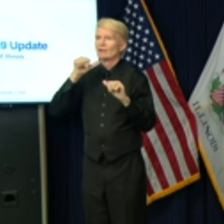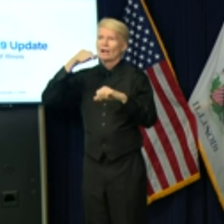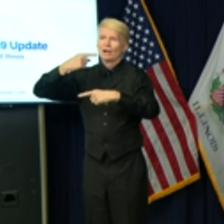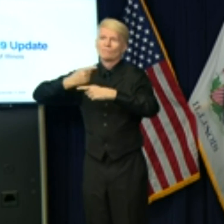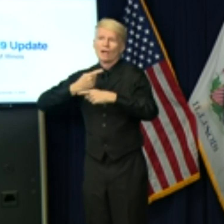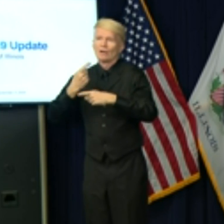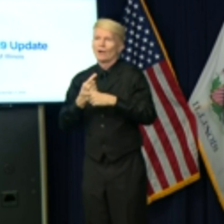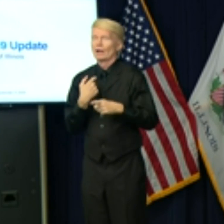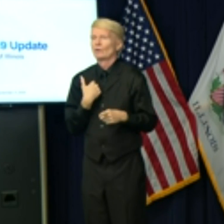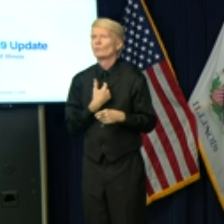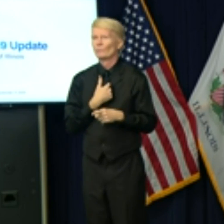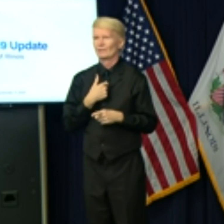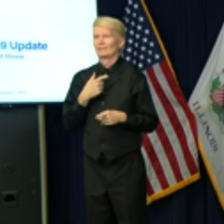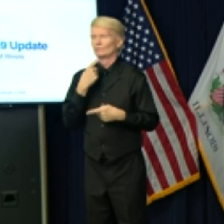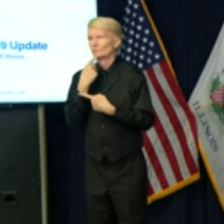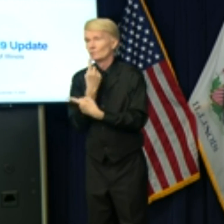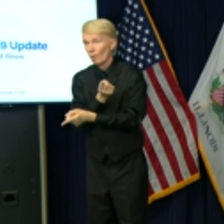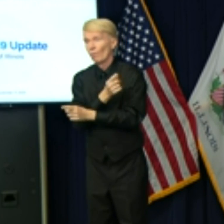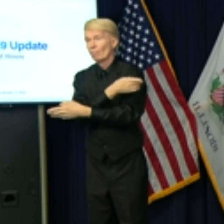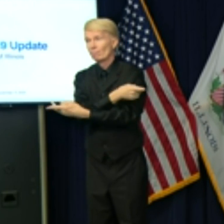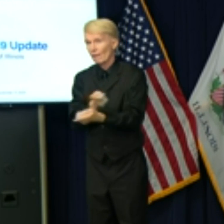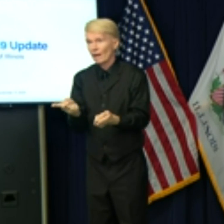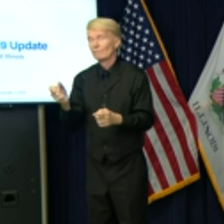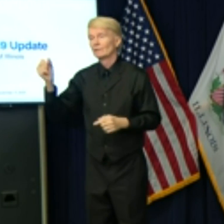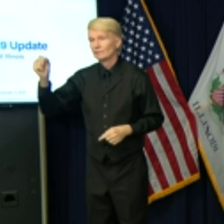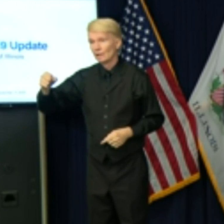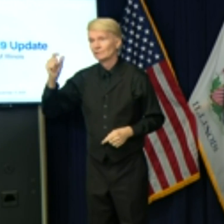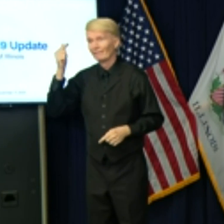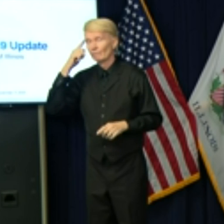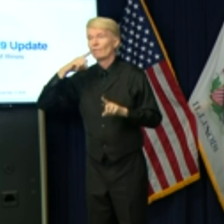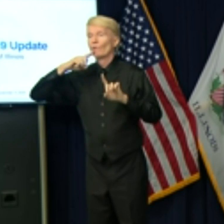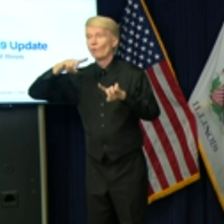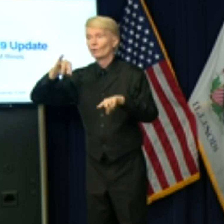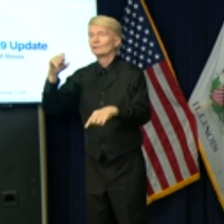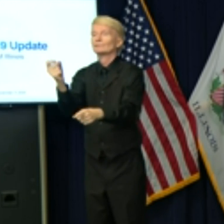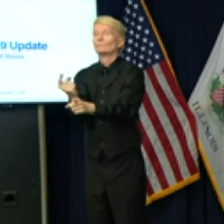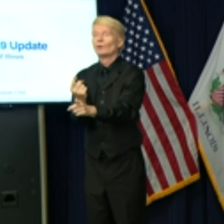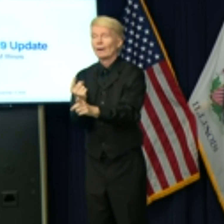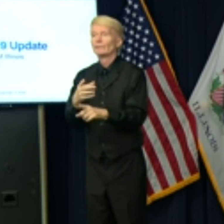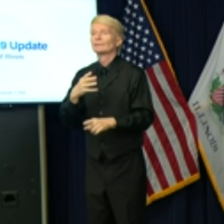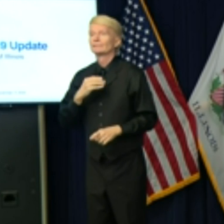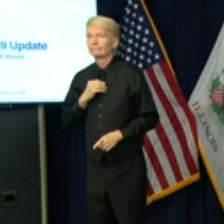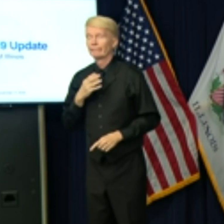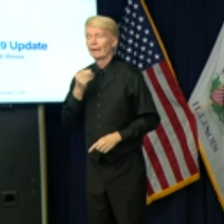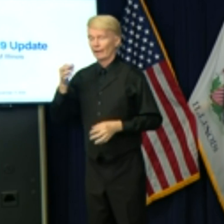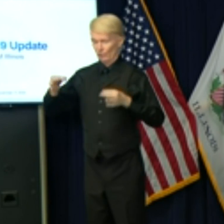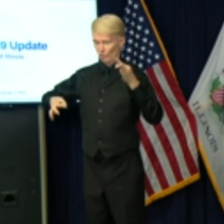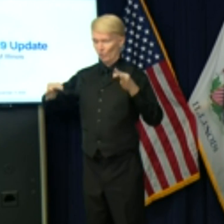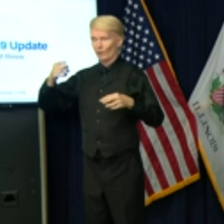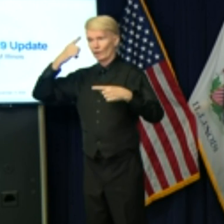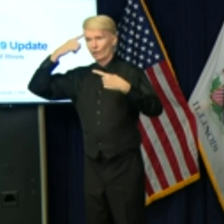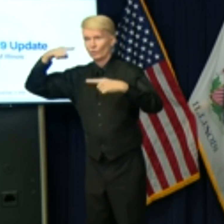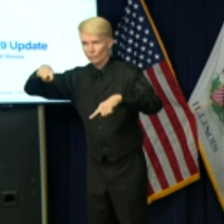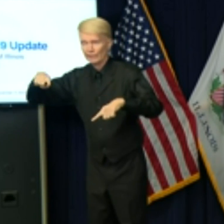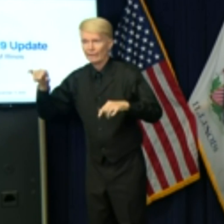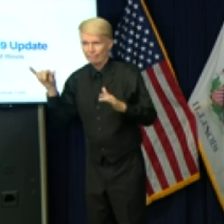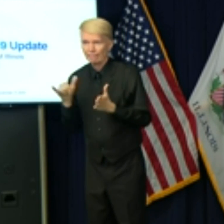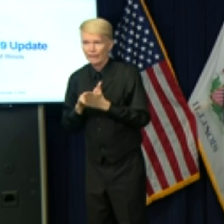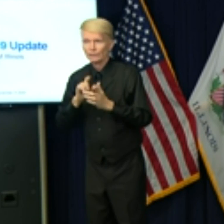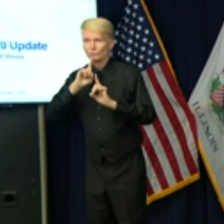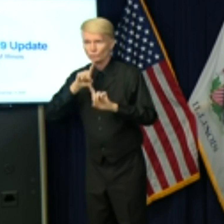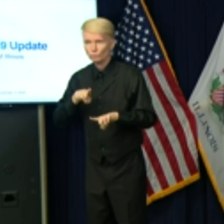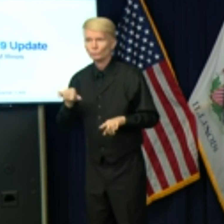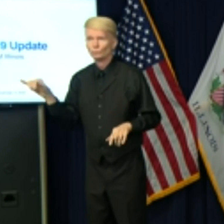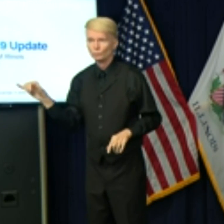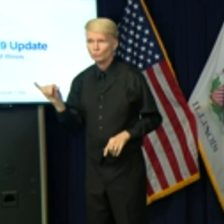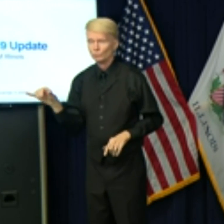You know, we've told them all along that the orders are proper. And indeed, the courts have ruled such. So that really has nothing to do